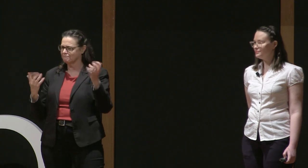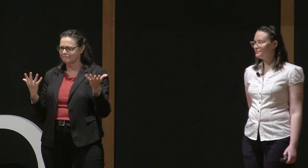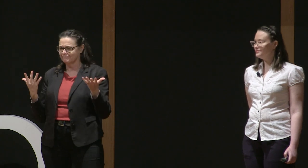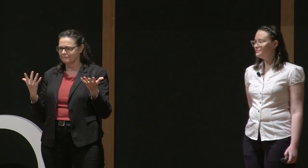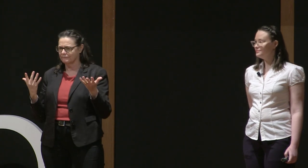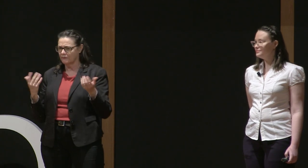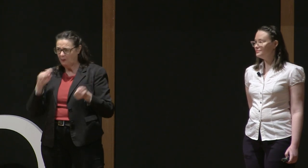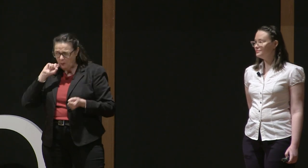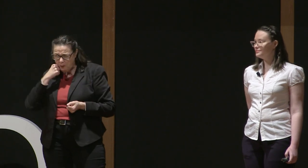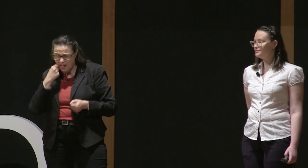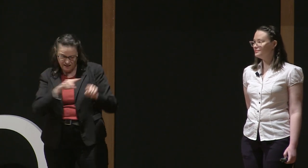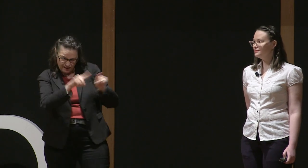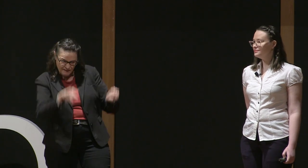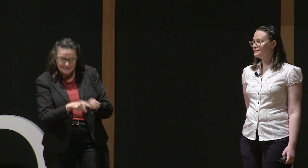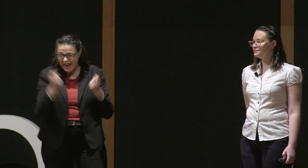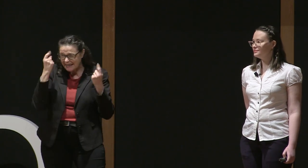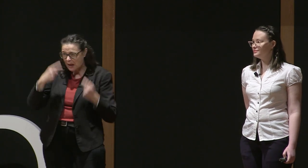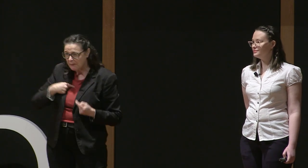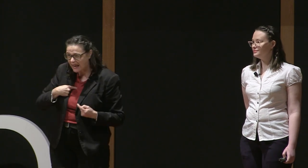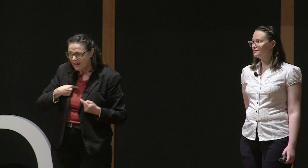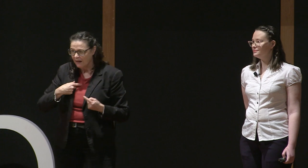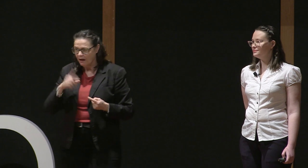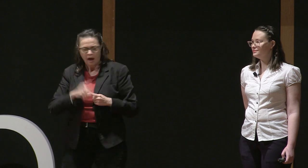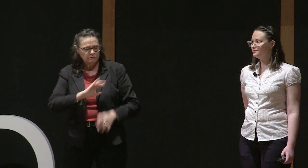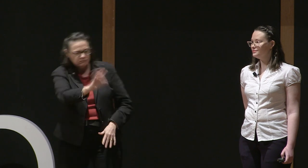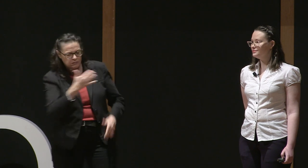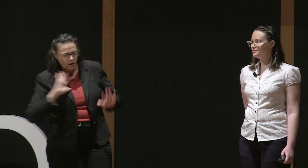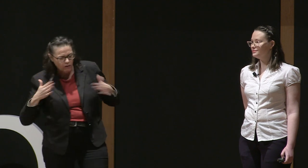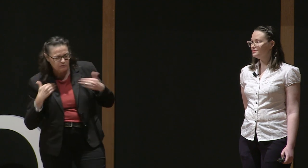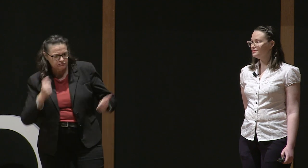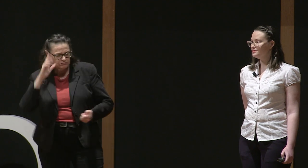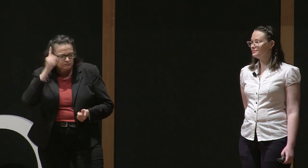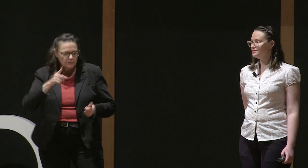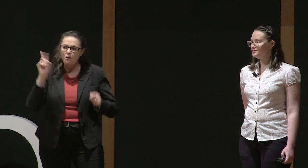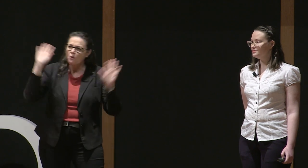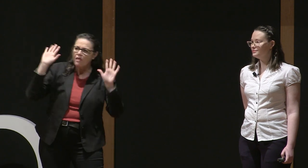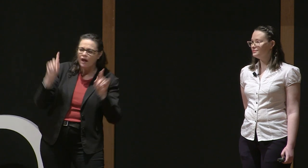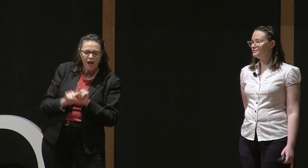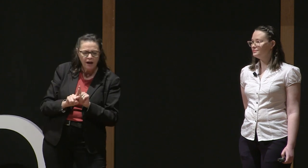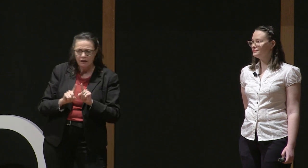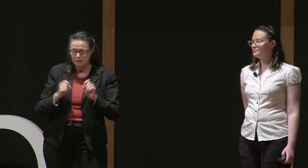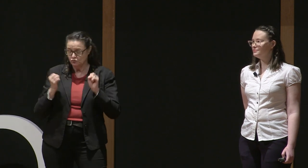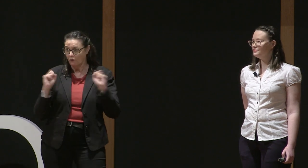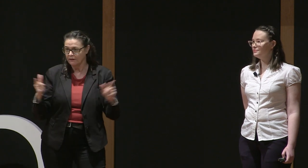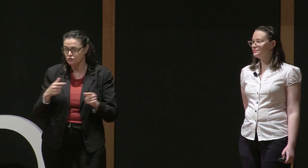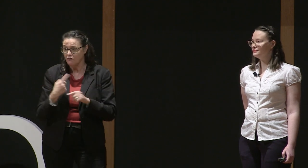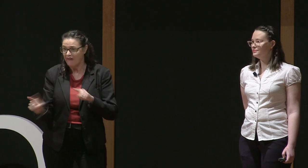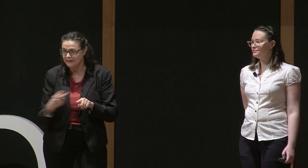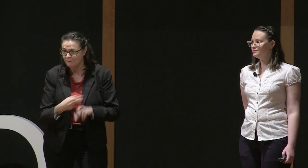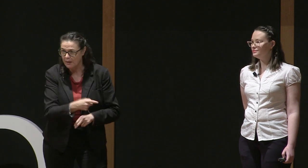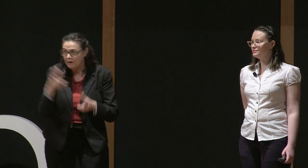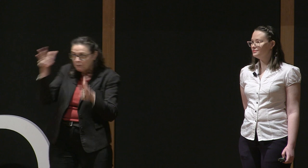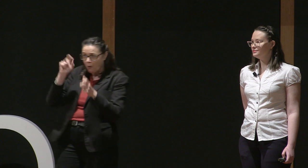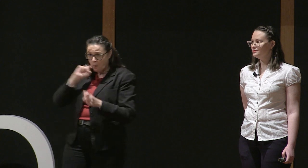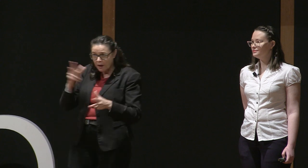not a device would understand me if I was being so fluid and fast, the question there was